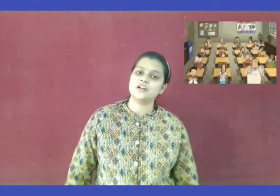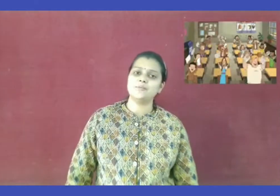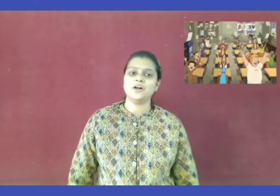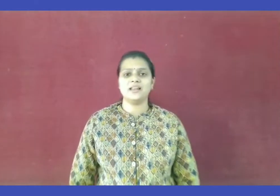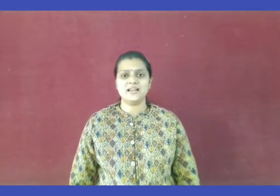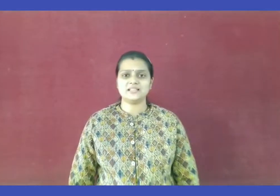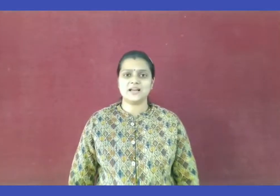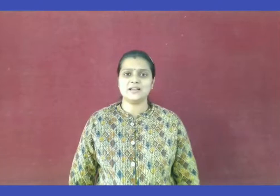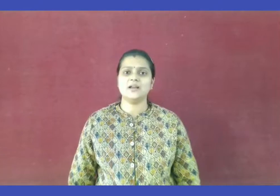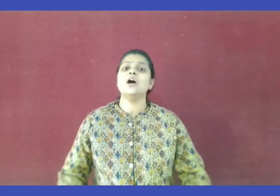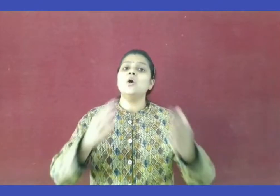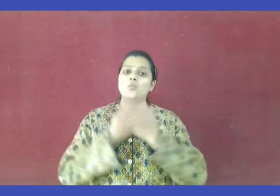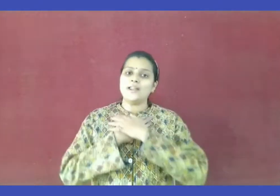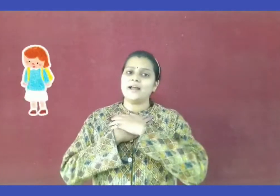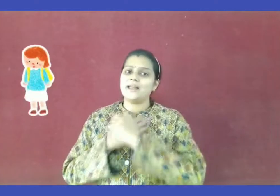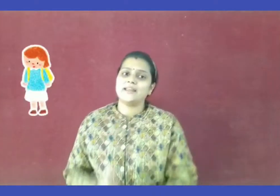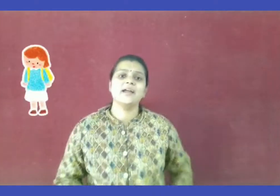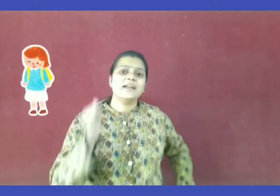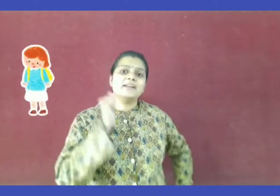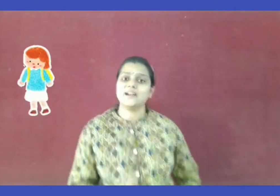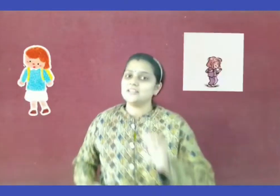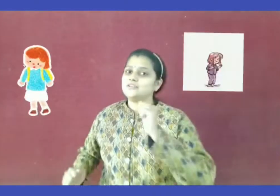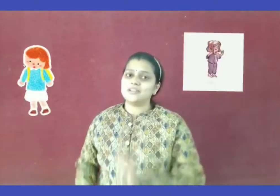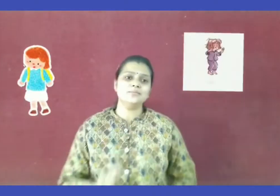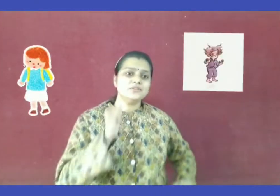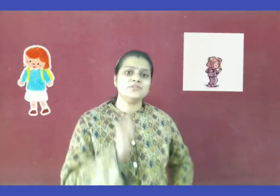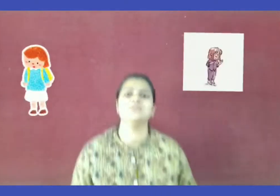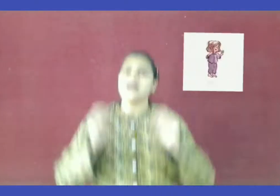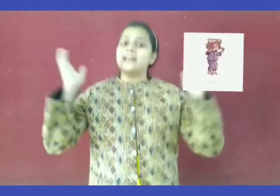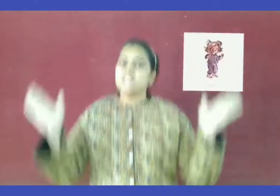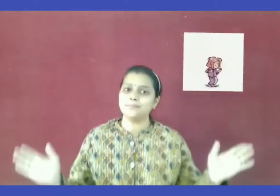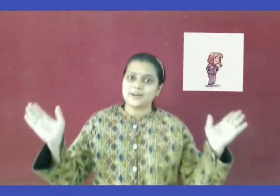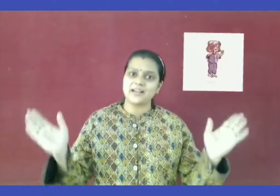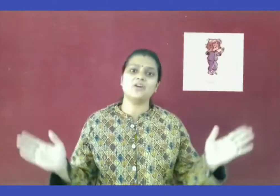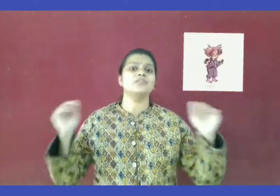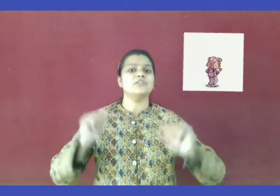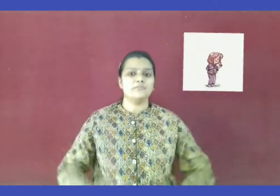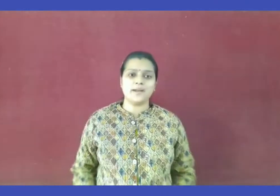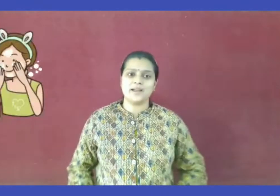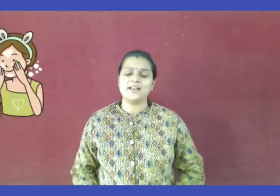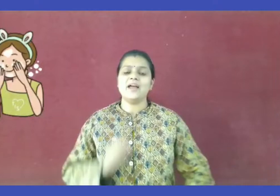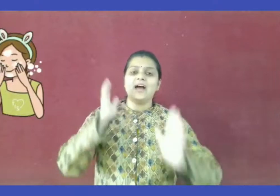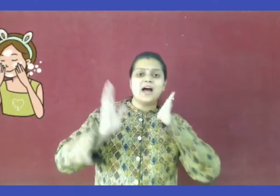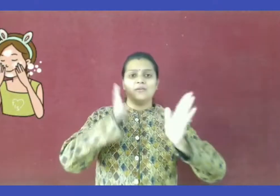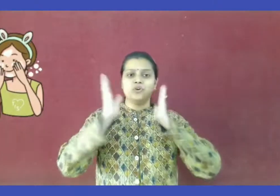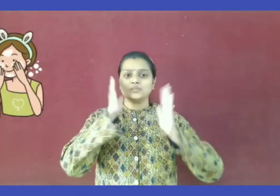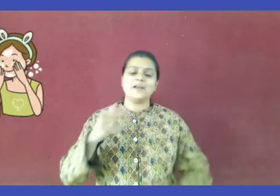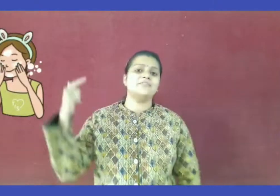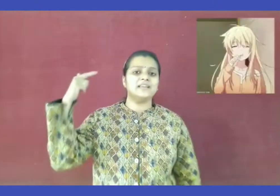come on, let's start. When I get ready to come to school, I jump right out of bed. I wash my face,